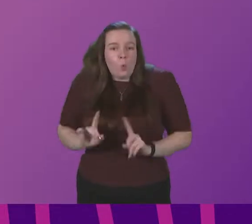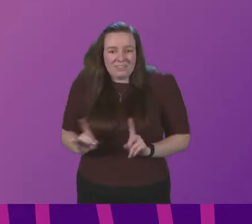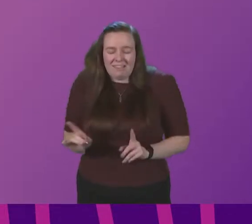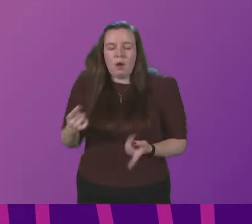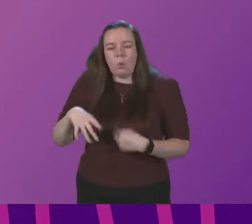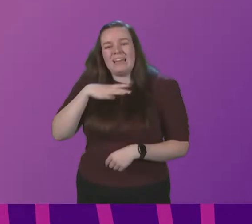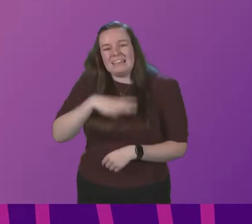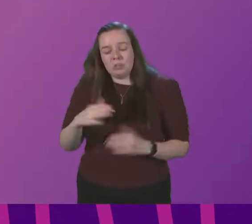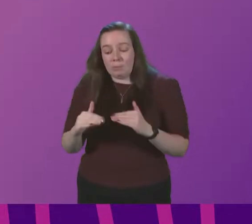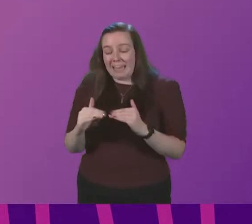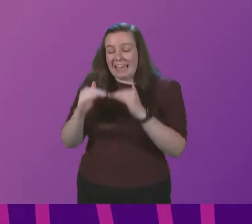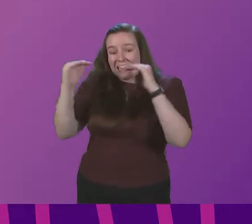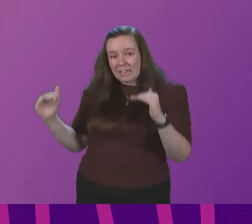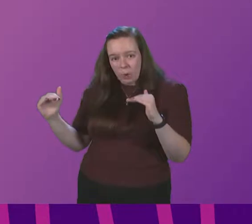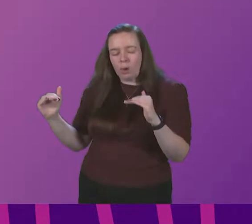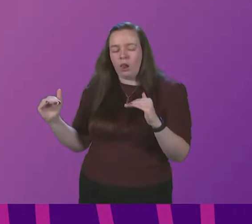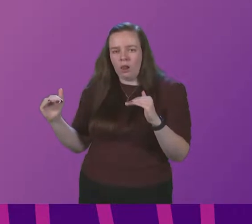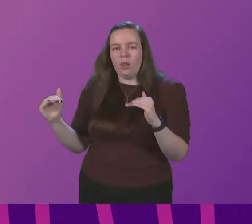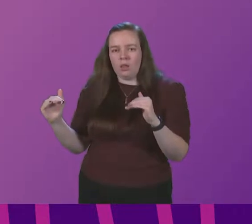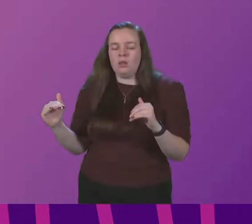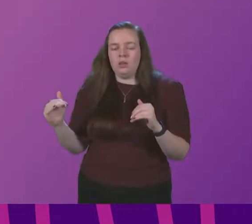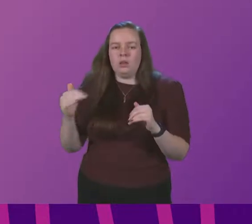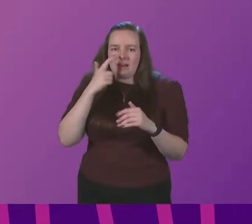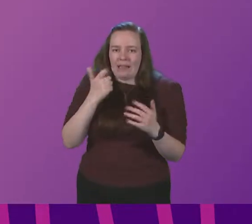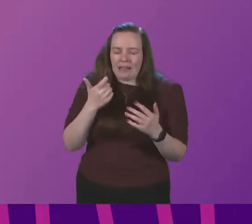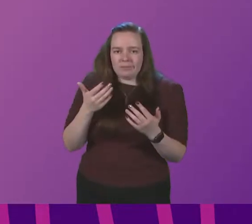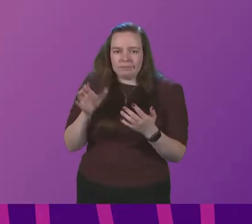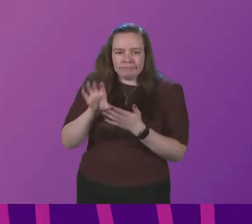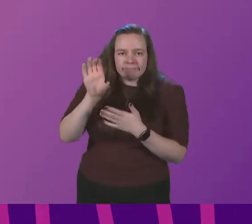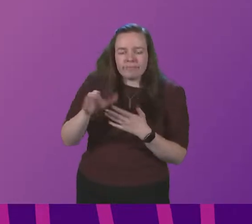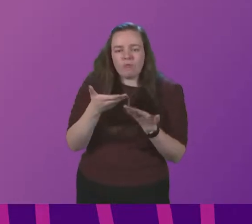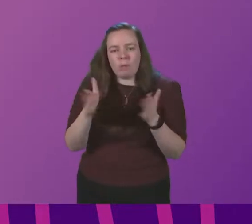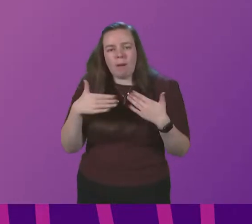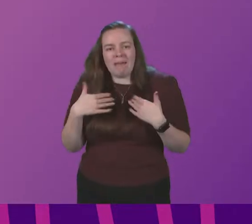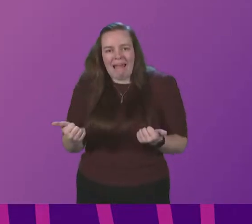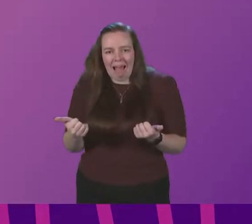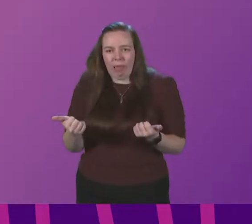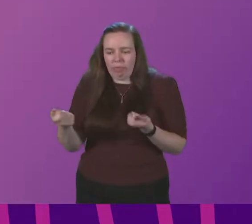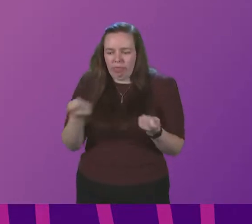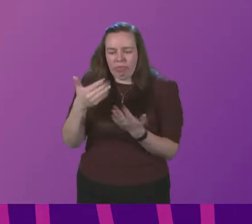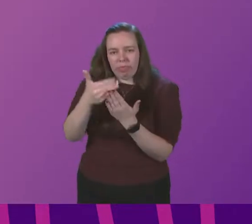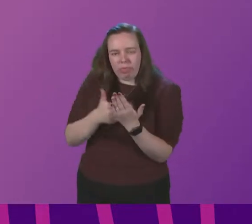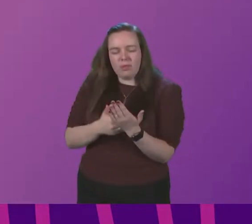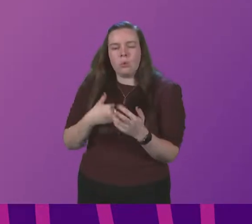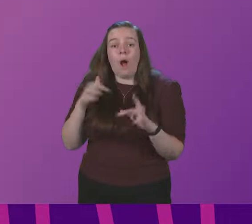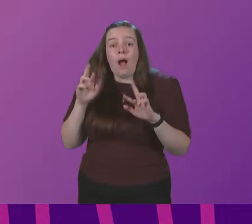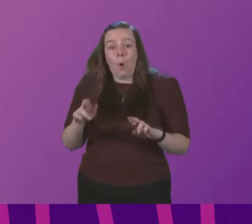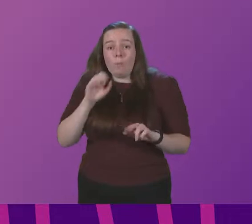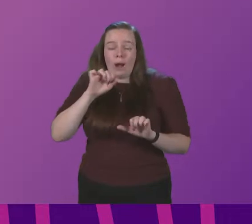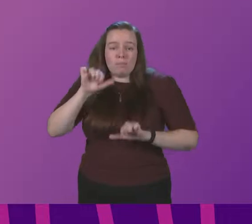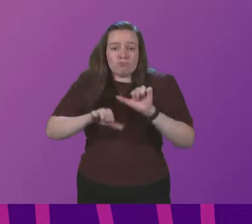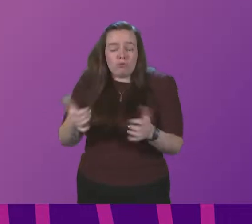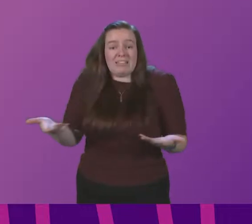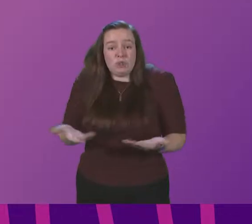need to be in an equal position to compensate for the necessary public health measures that we are taking so I hope we seen progress today